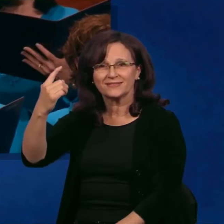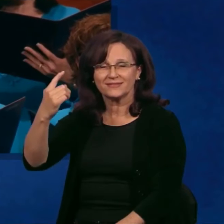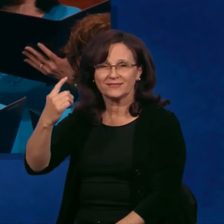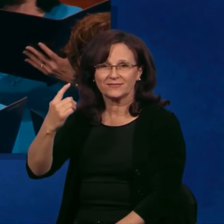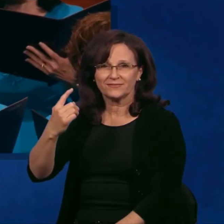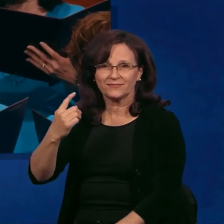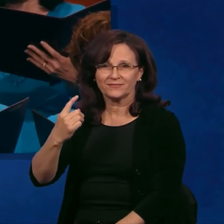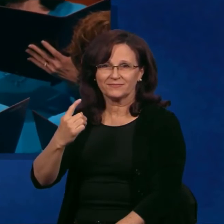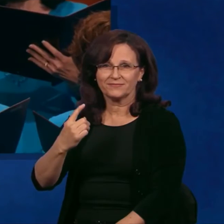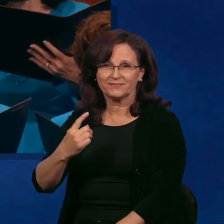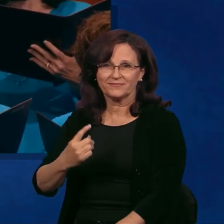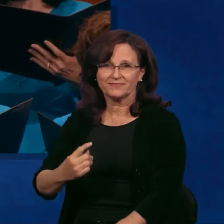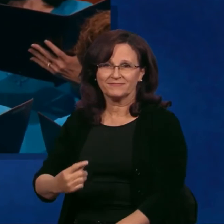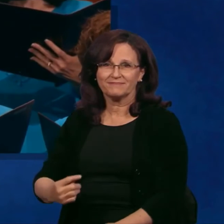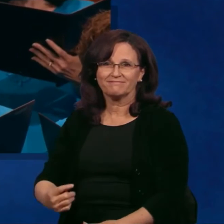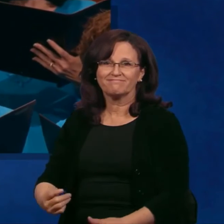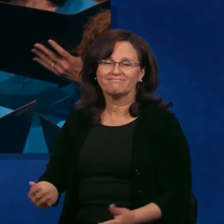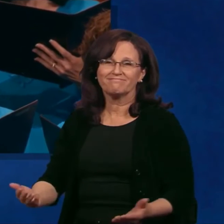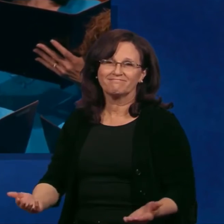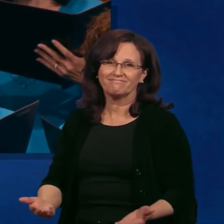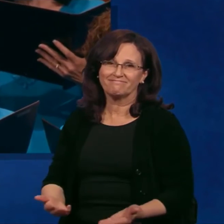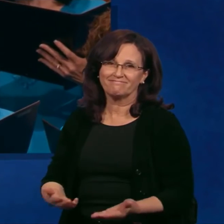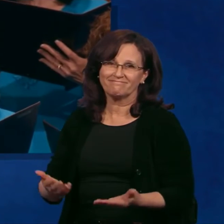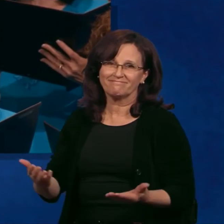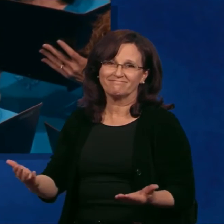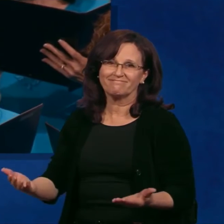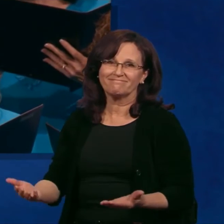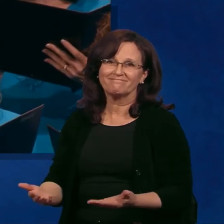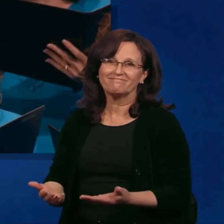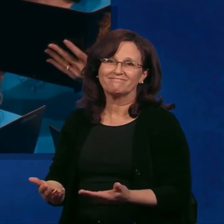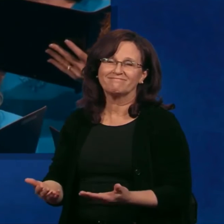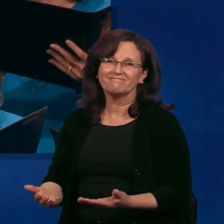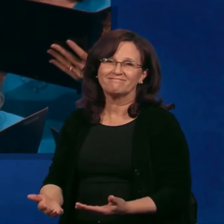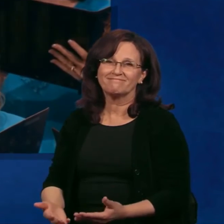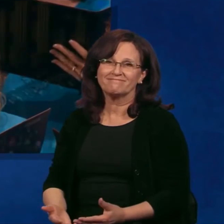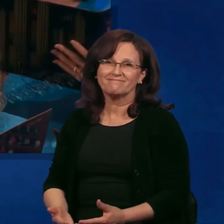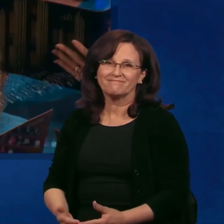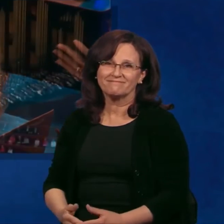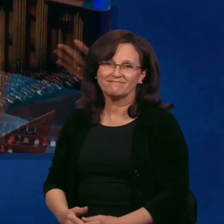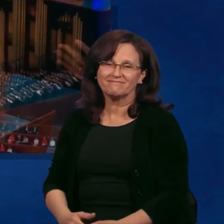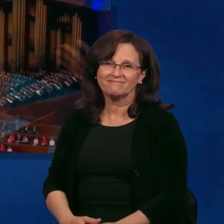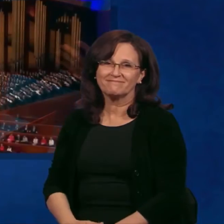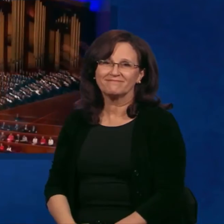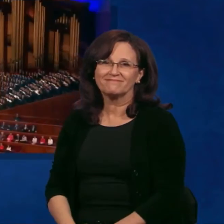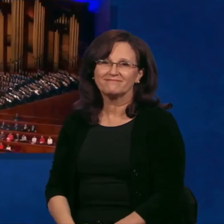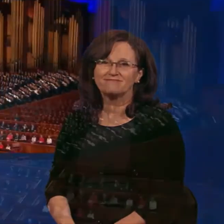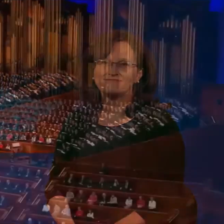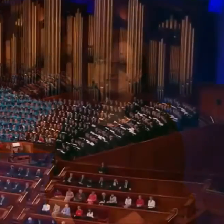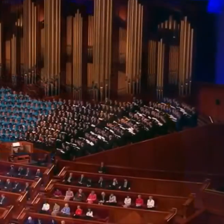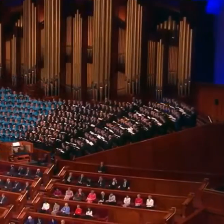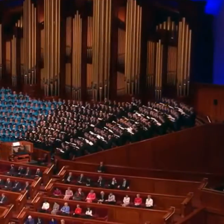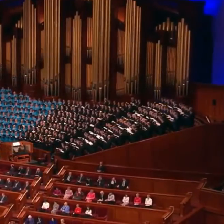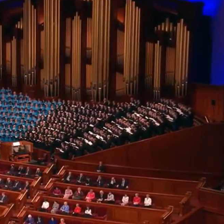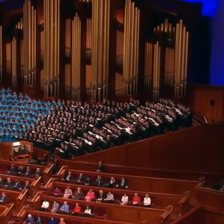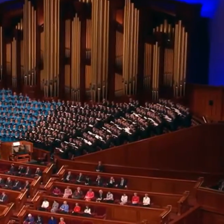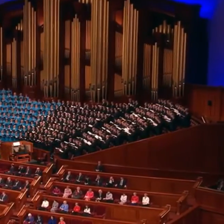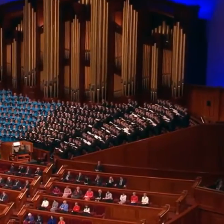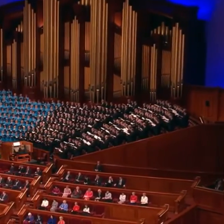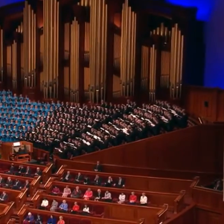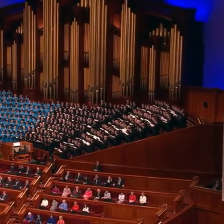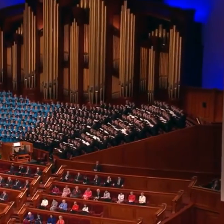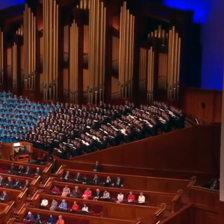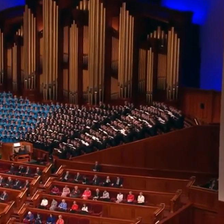came. To spread tidings abroad, the holy warmth